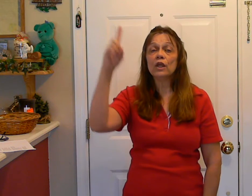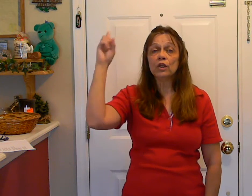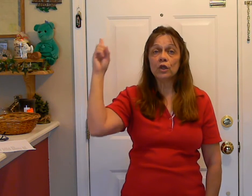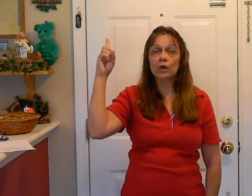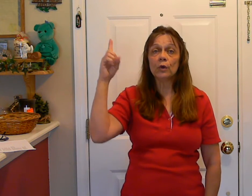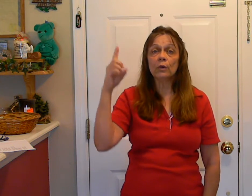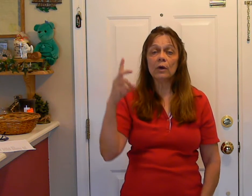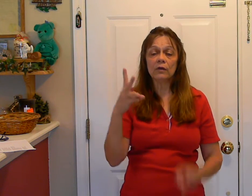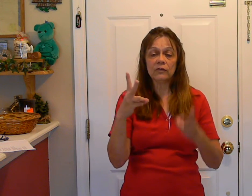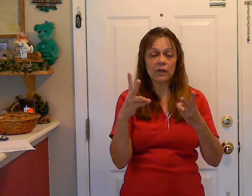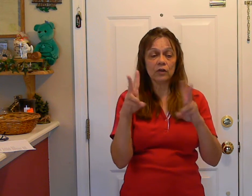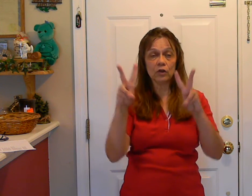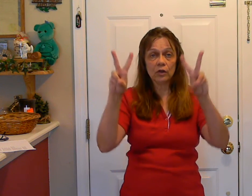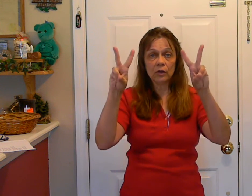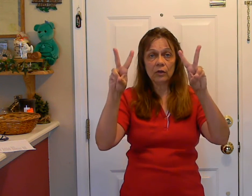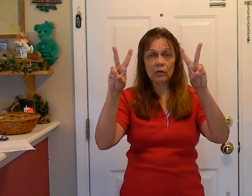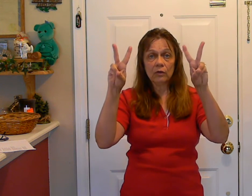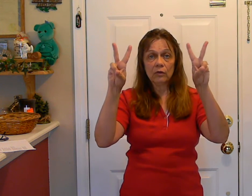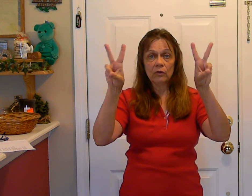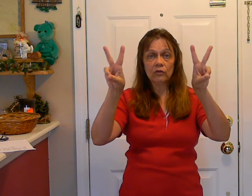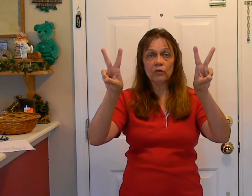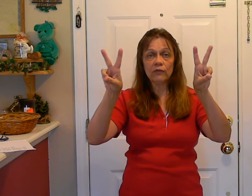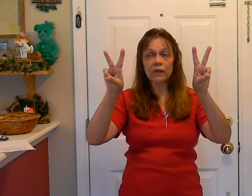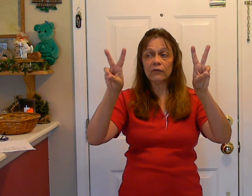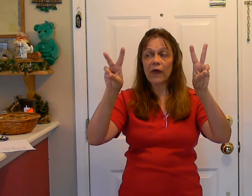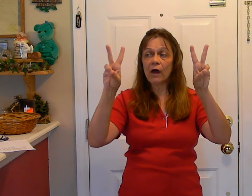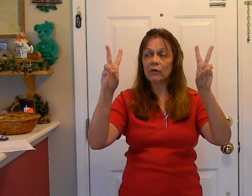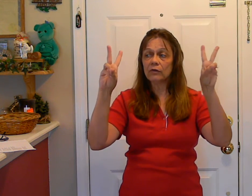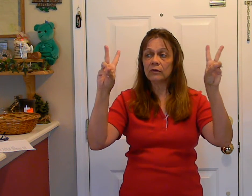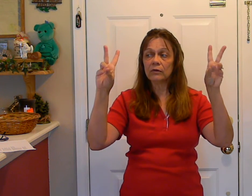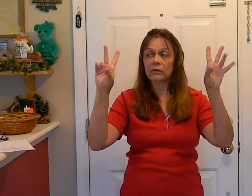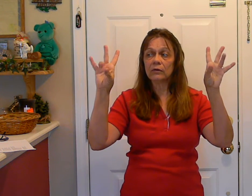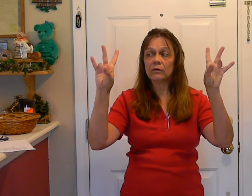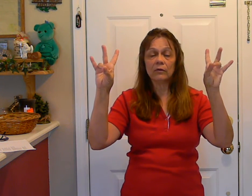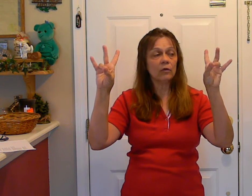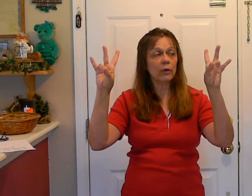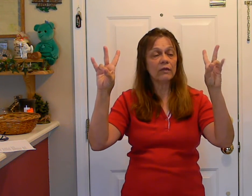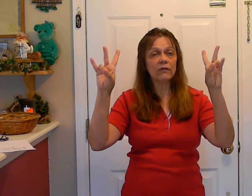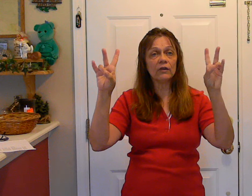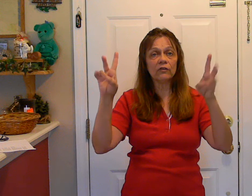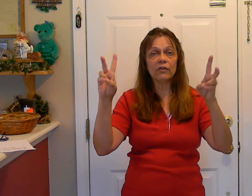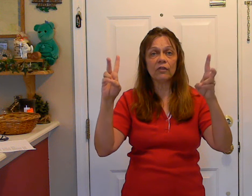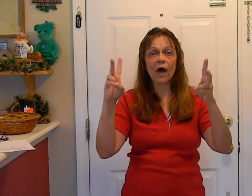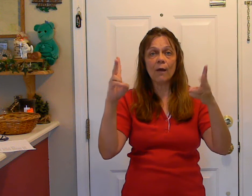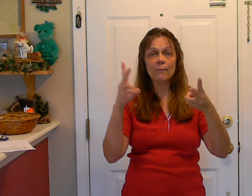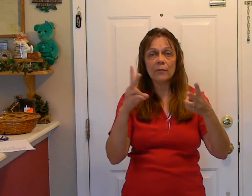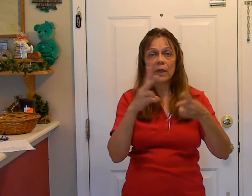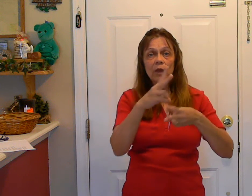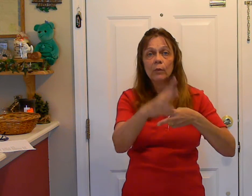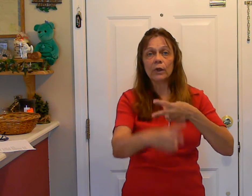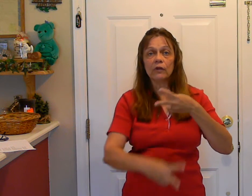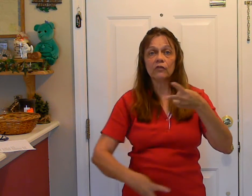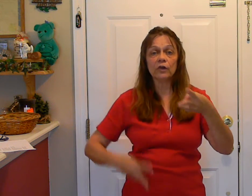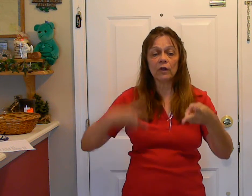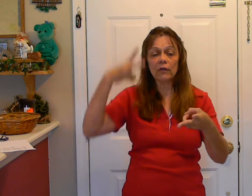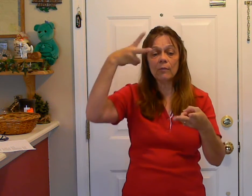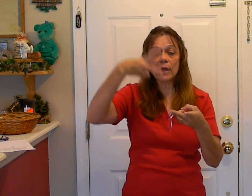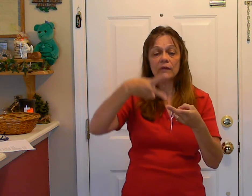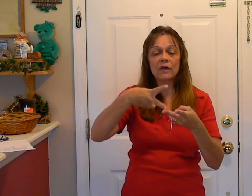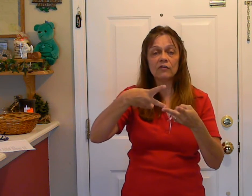you, take your two fingers out. Bring fingers to thumb. We're going to circle them and touch